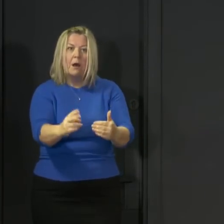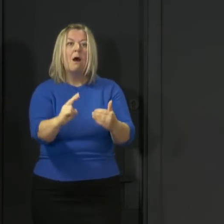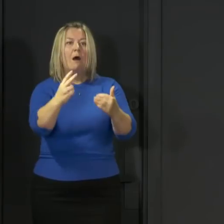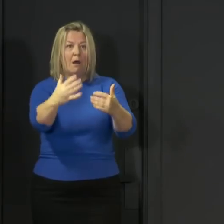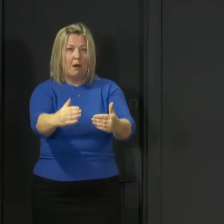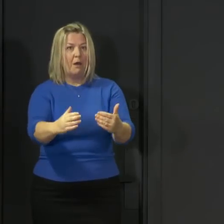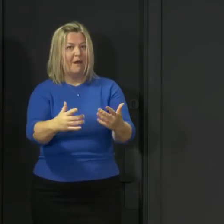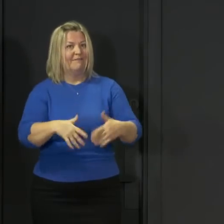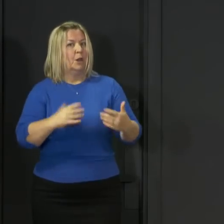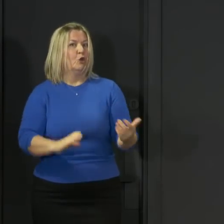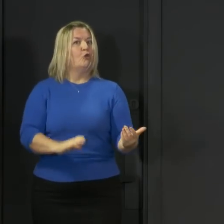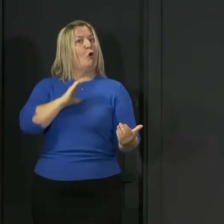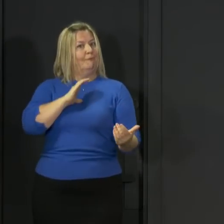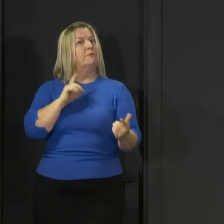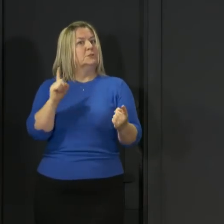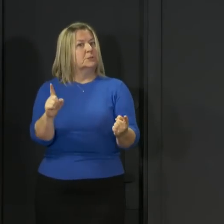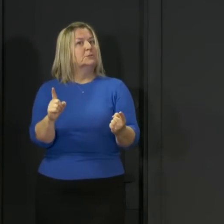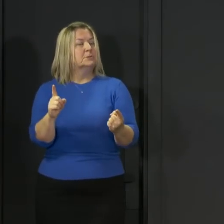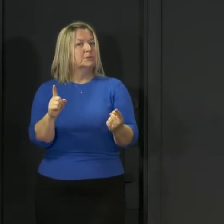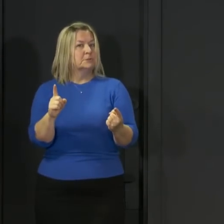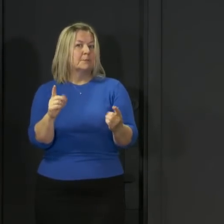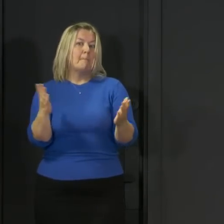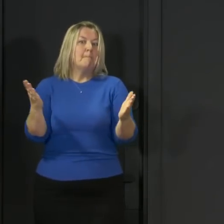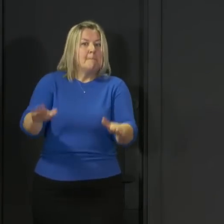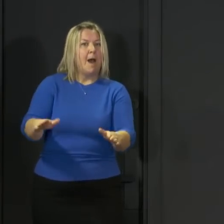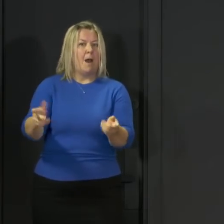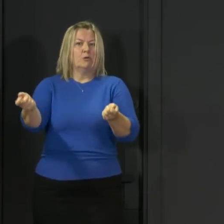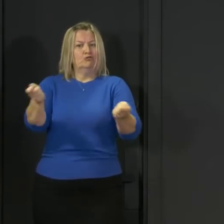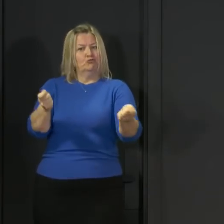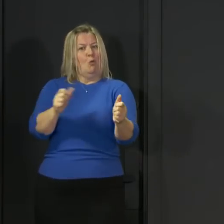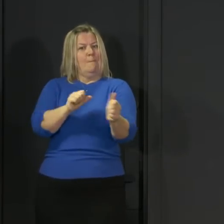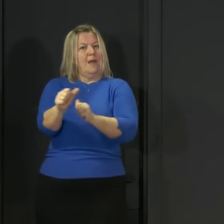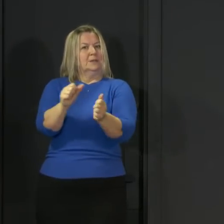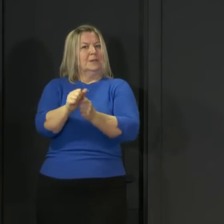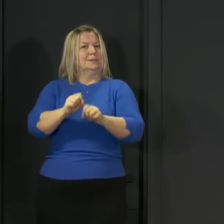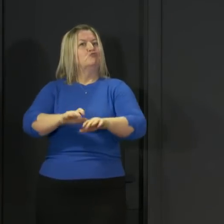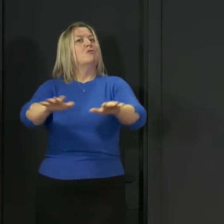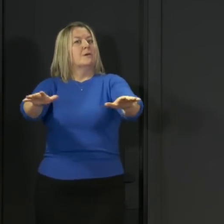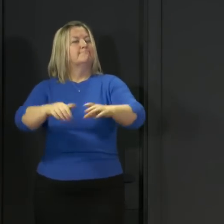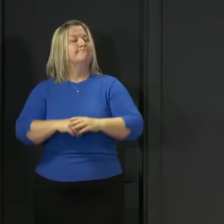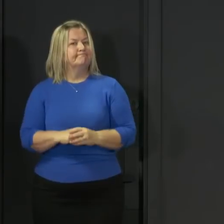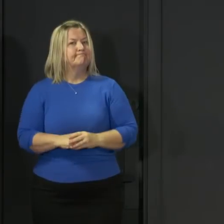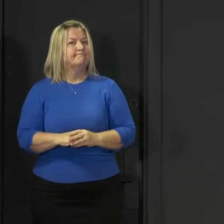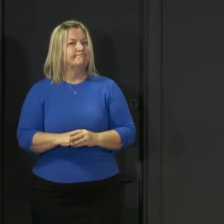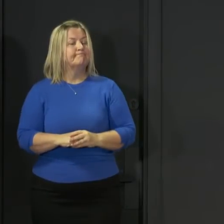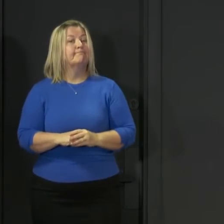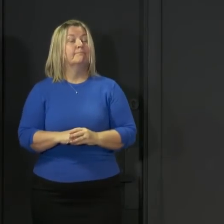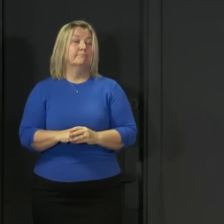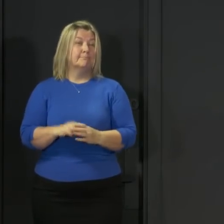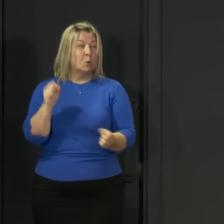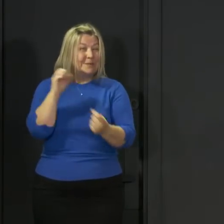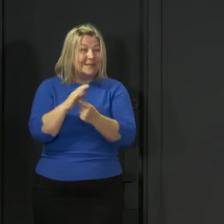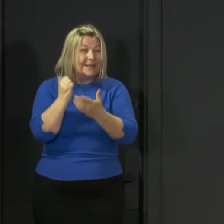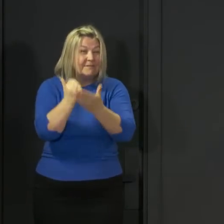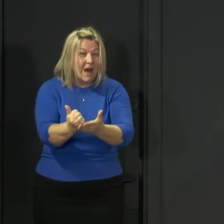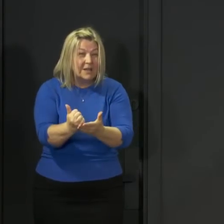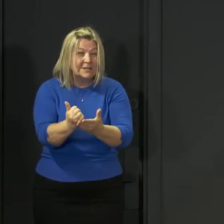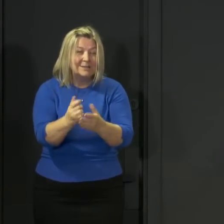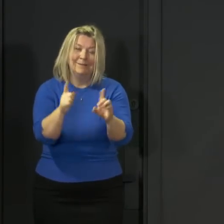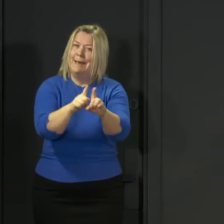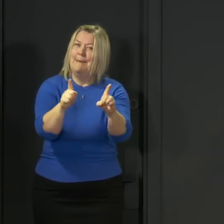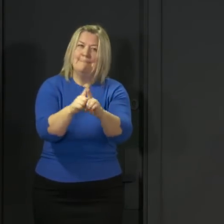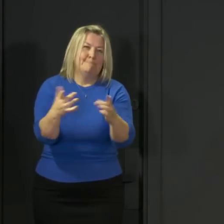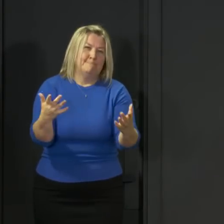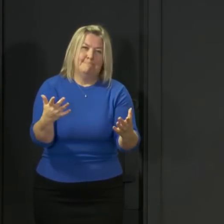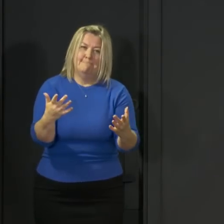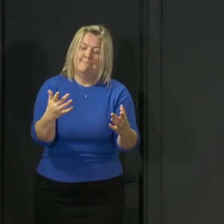alternative means of effectively keeping it under control. So for that reason, our key advice right now remains